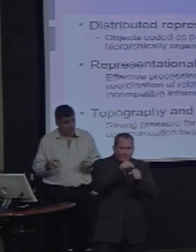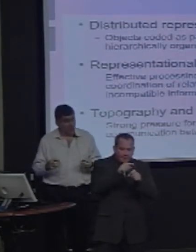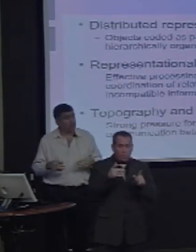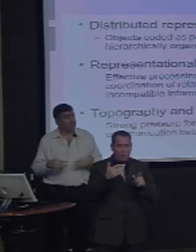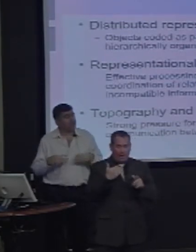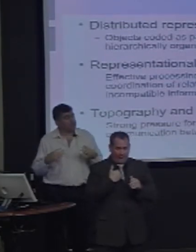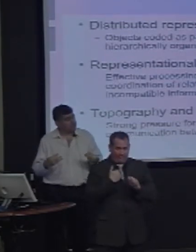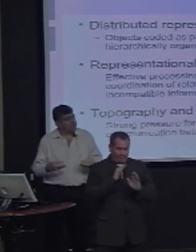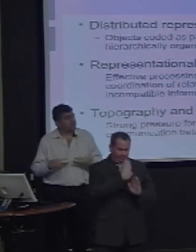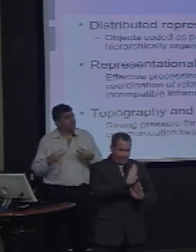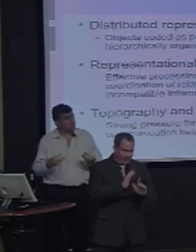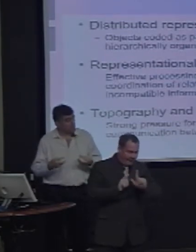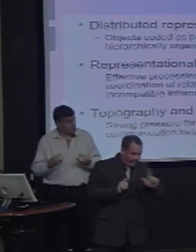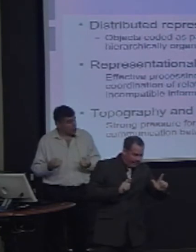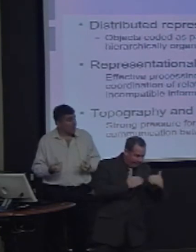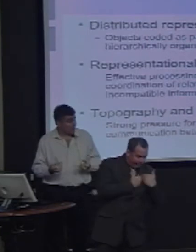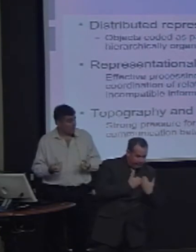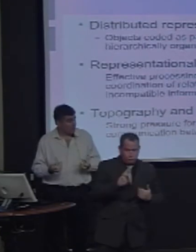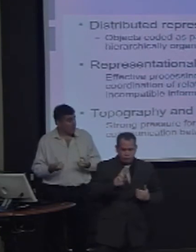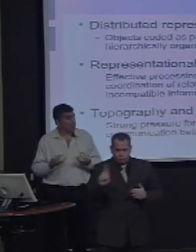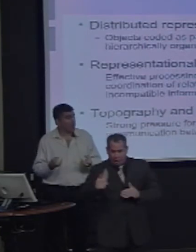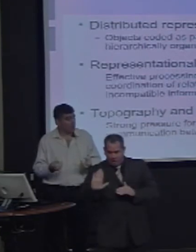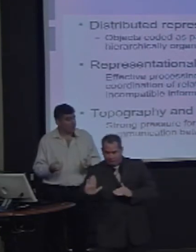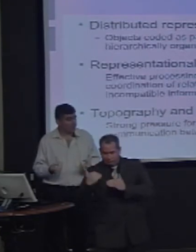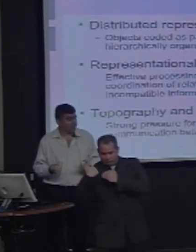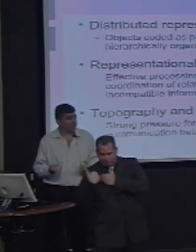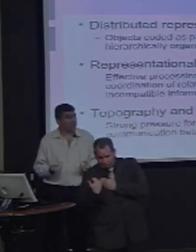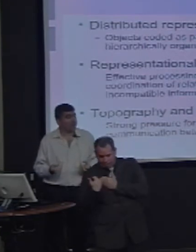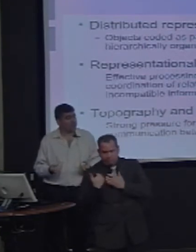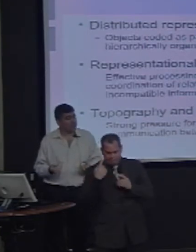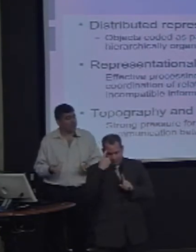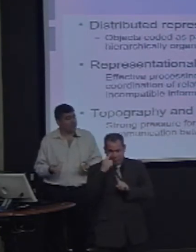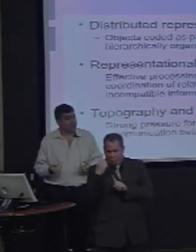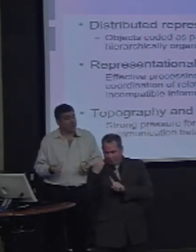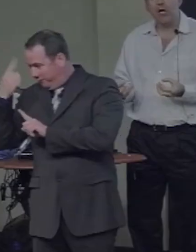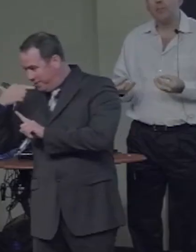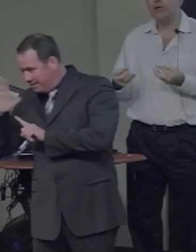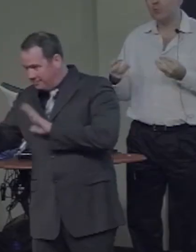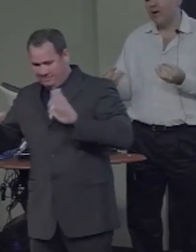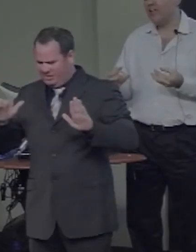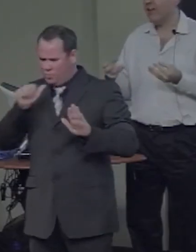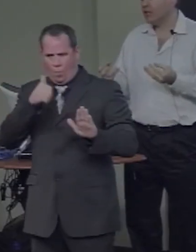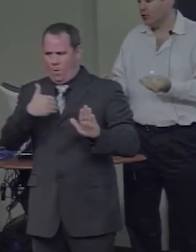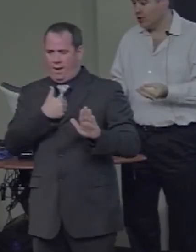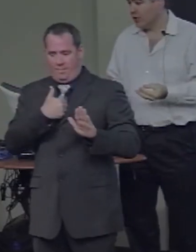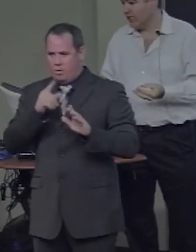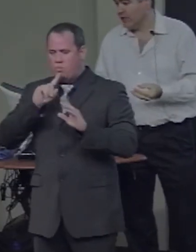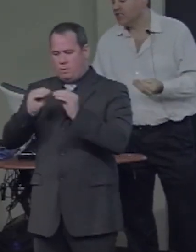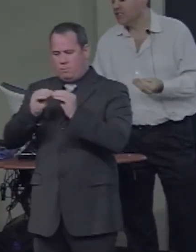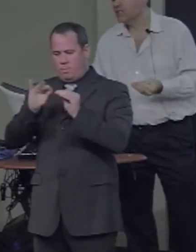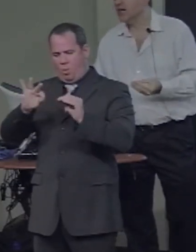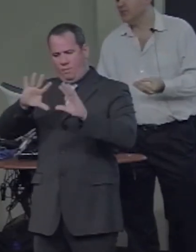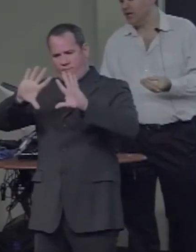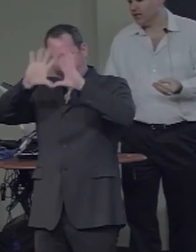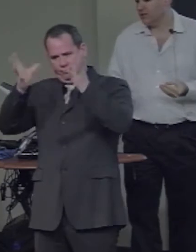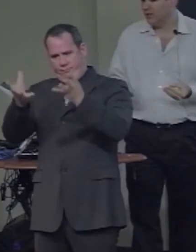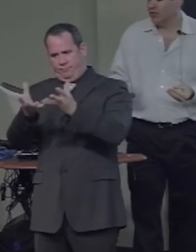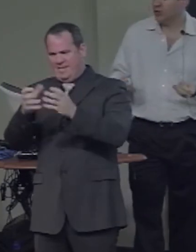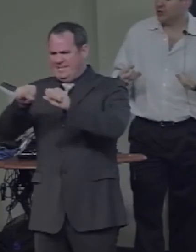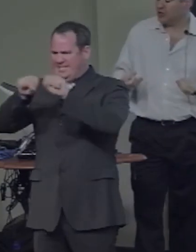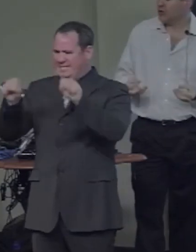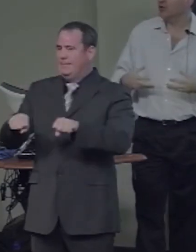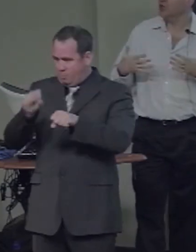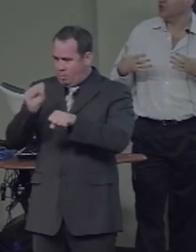of a system that's learning to code this information, but where that learning is subject